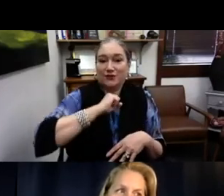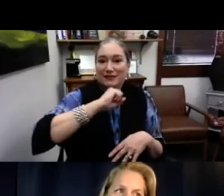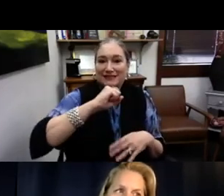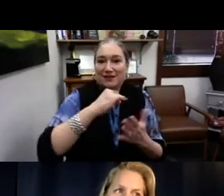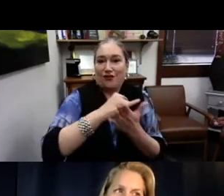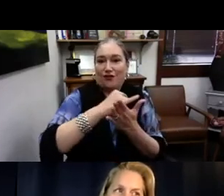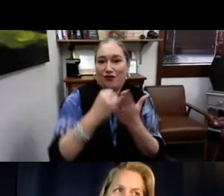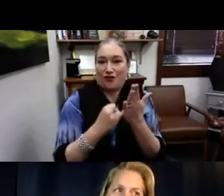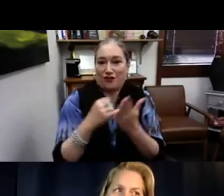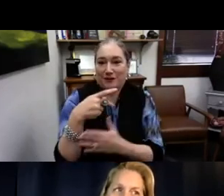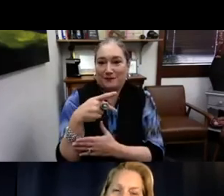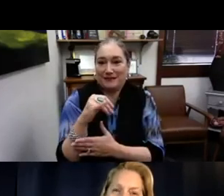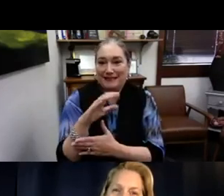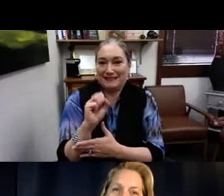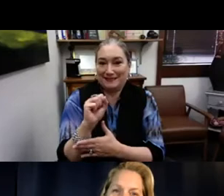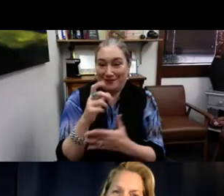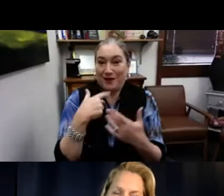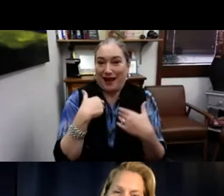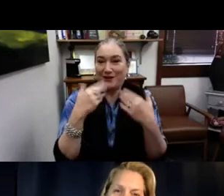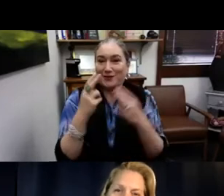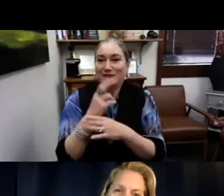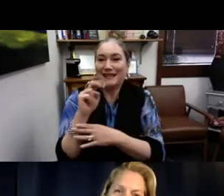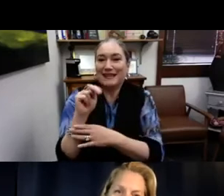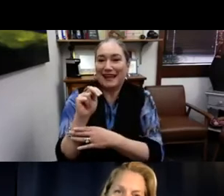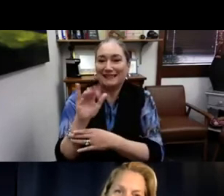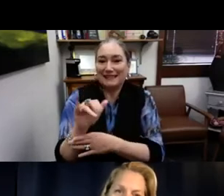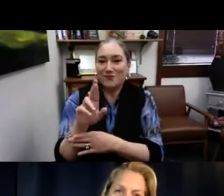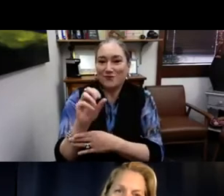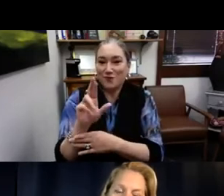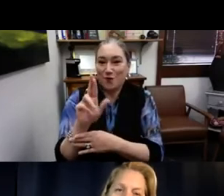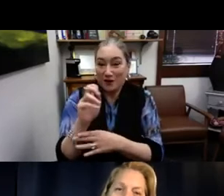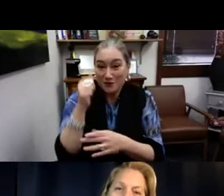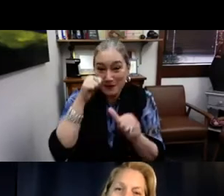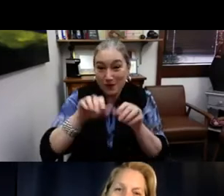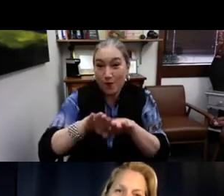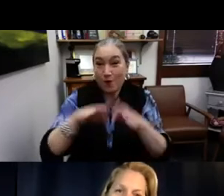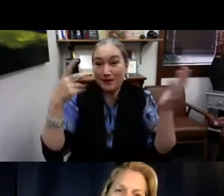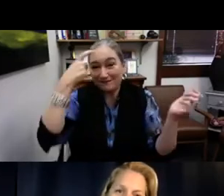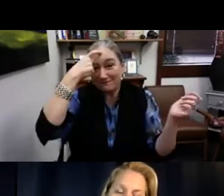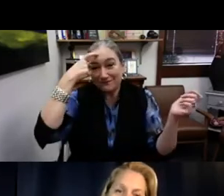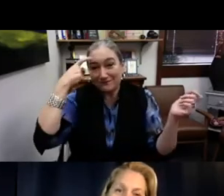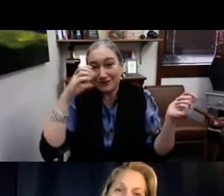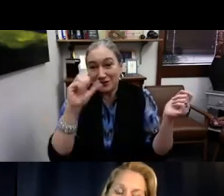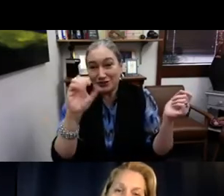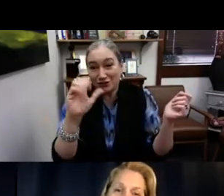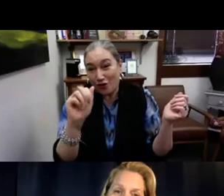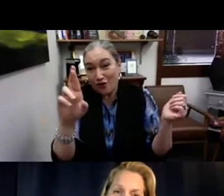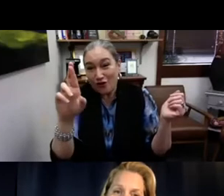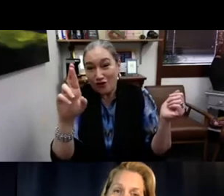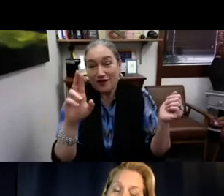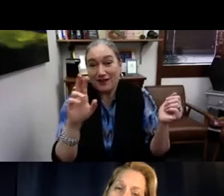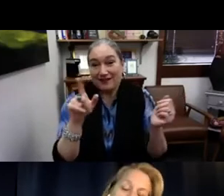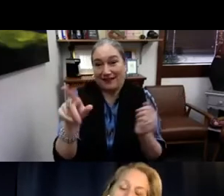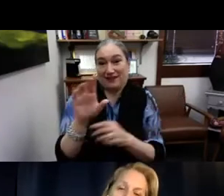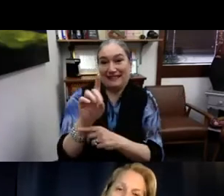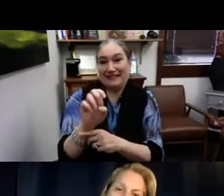Third is the 13 resistant art pieces. So I used Nancy Rourke's work.